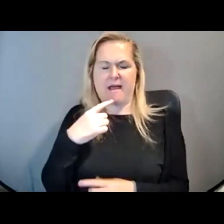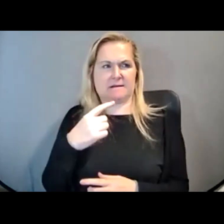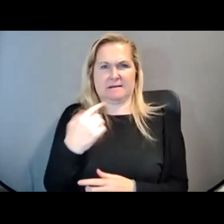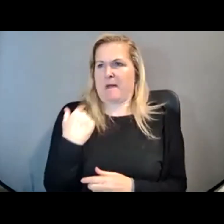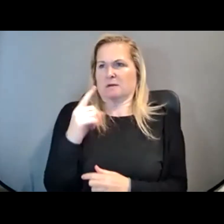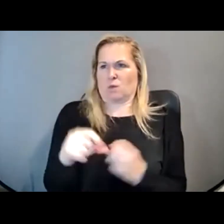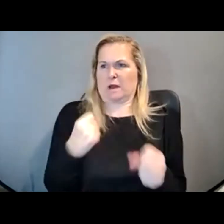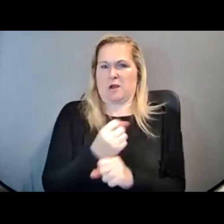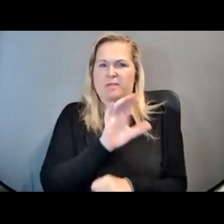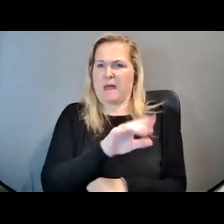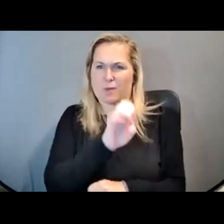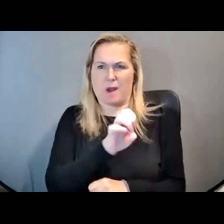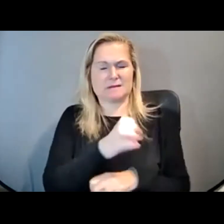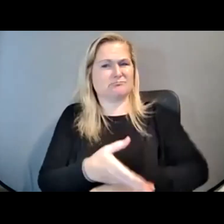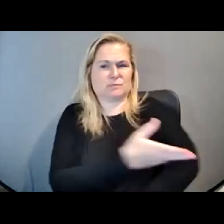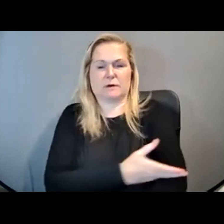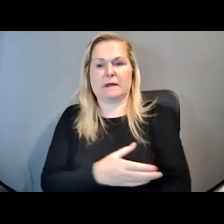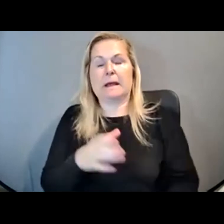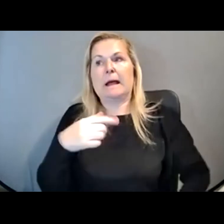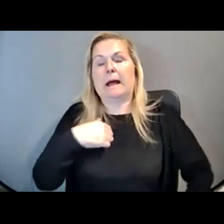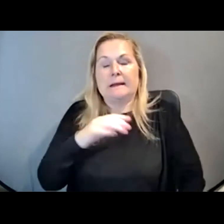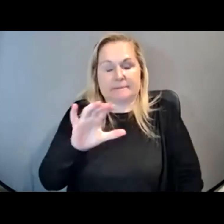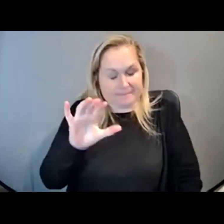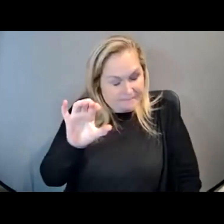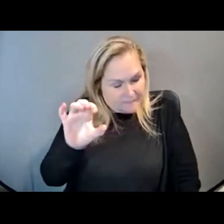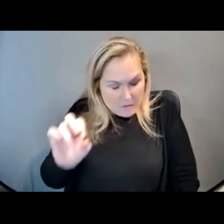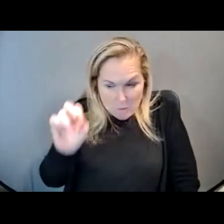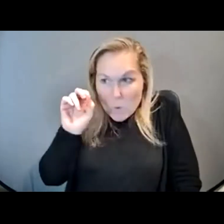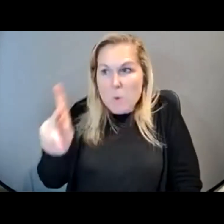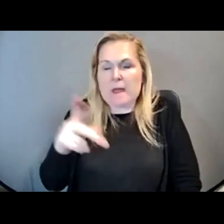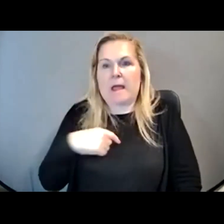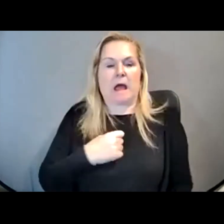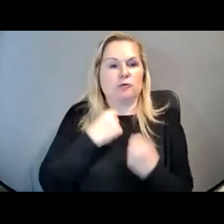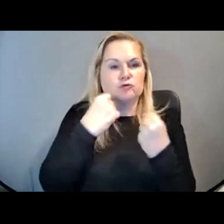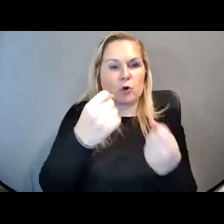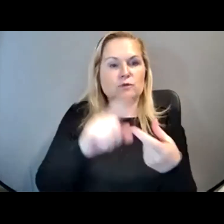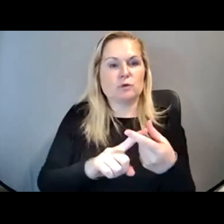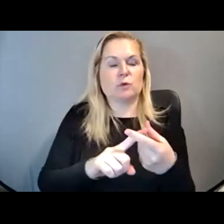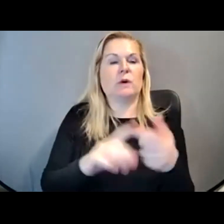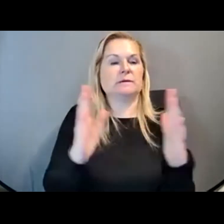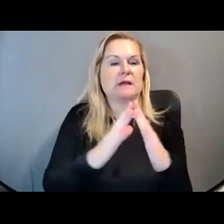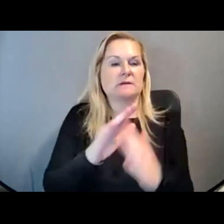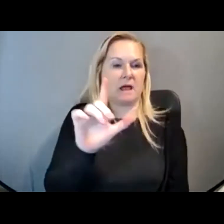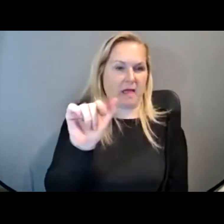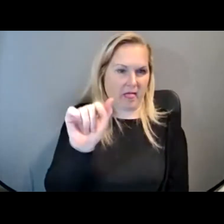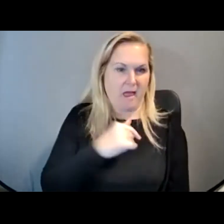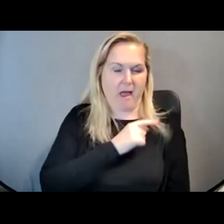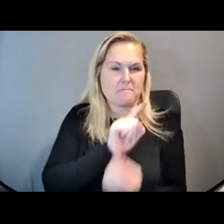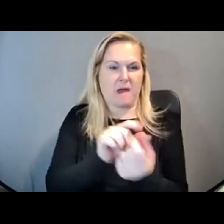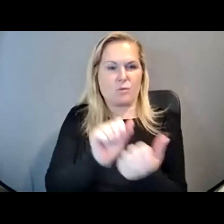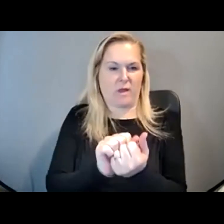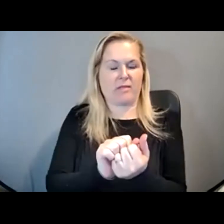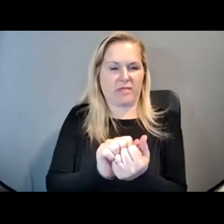years. So I begrudgingly drove into downtown LA, met with this orthopedist